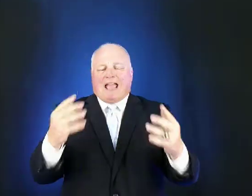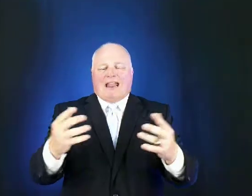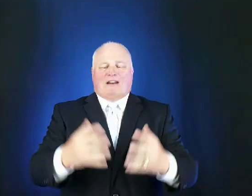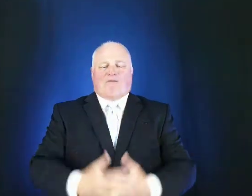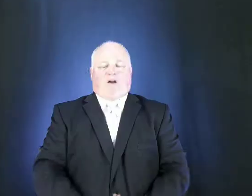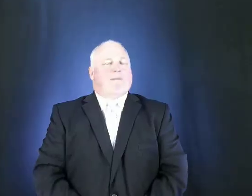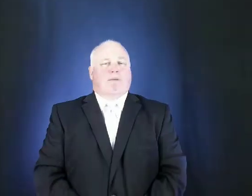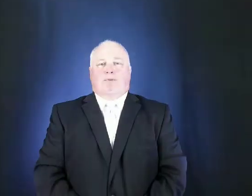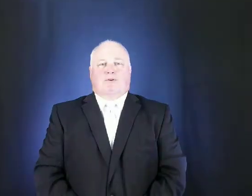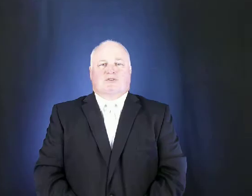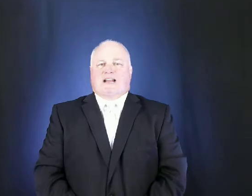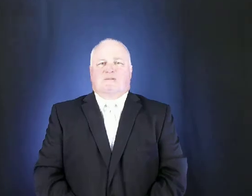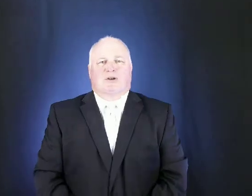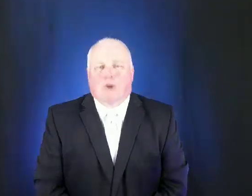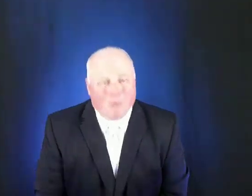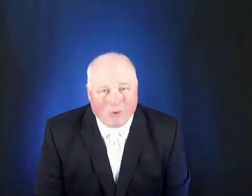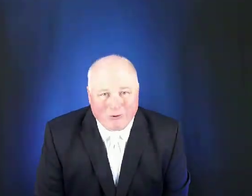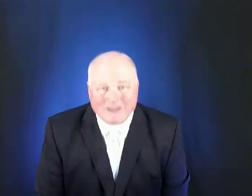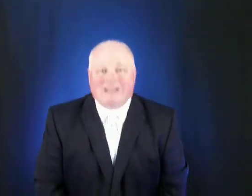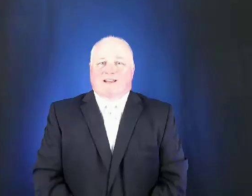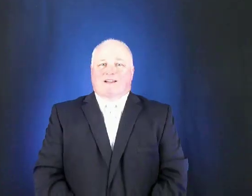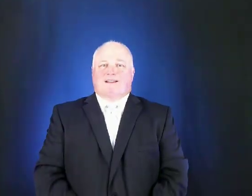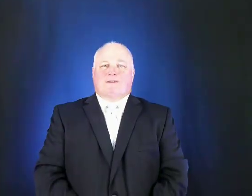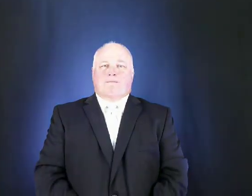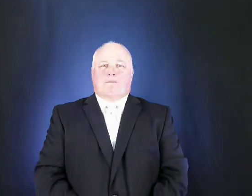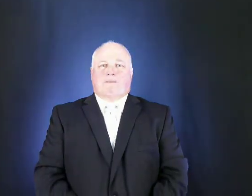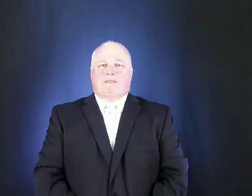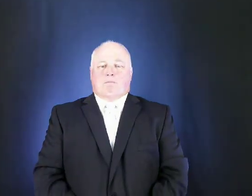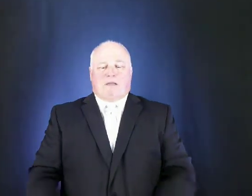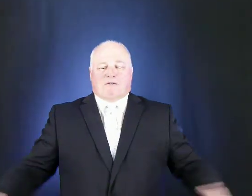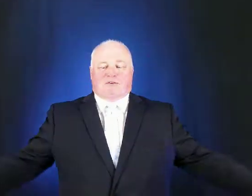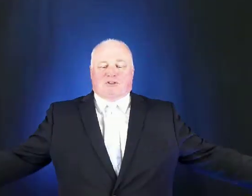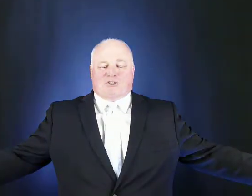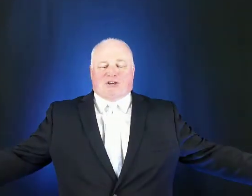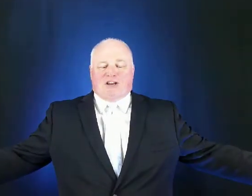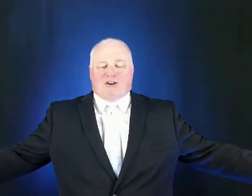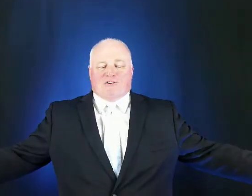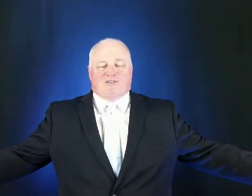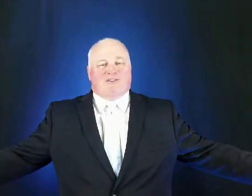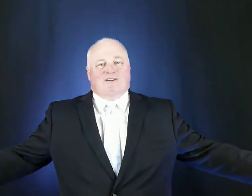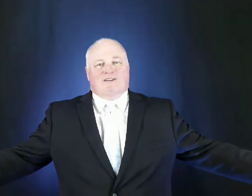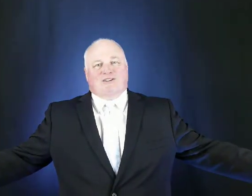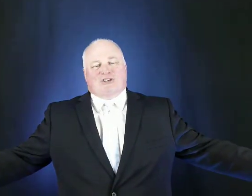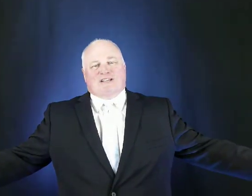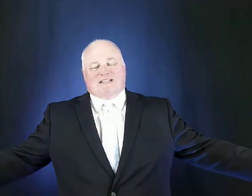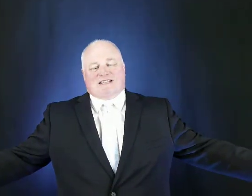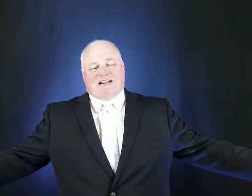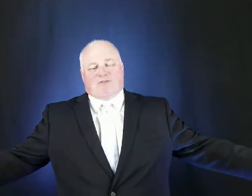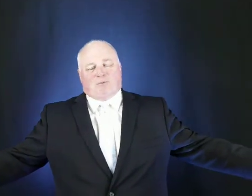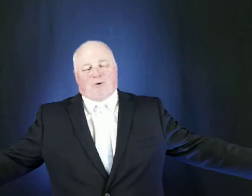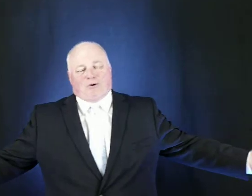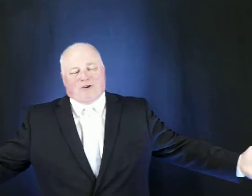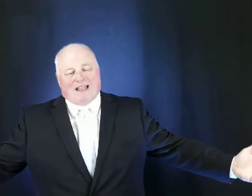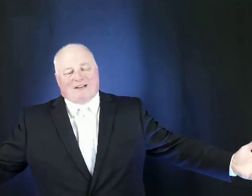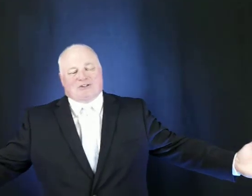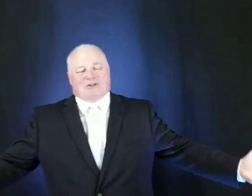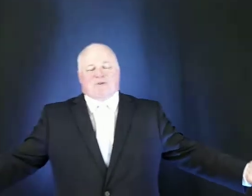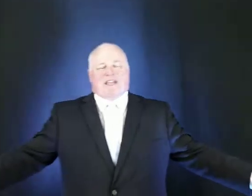hated for our biblical stance but don't worry be of good cheer jesus said if the world hates you keep